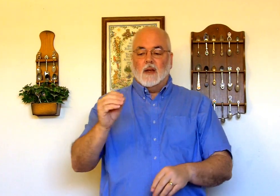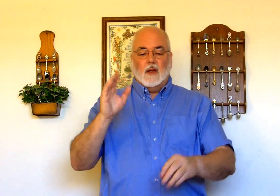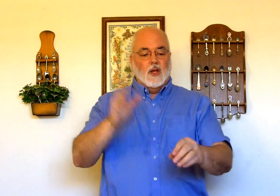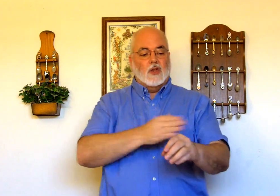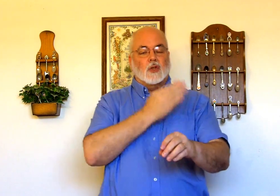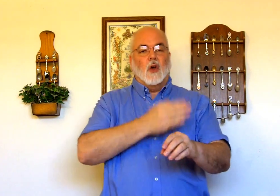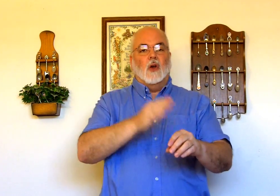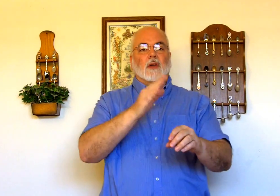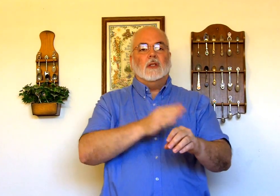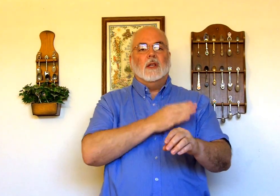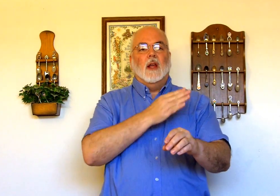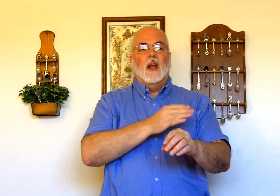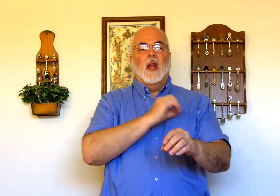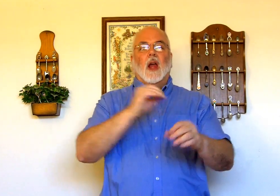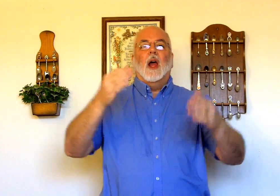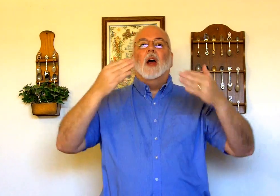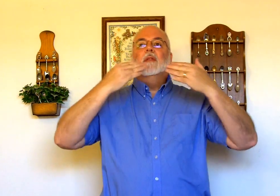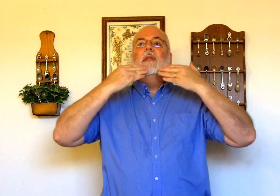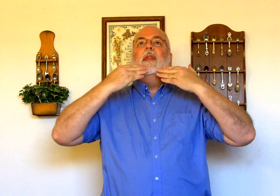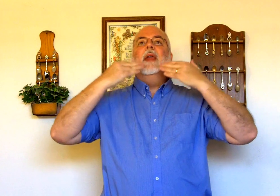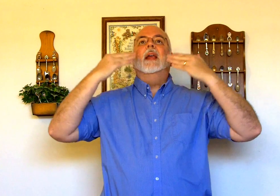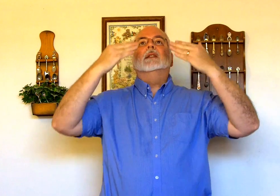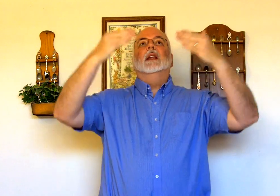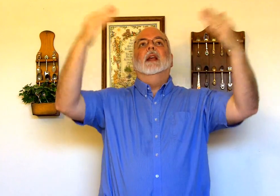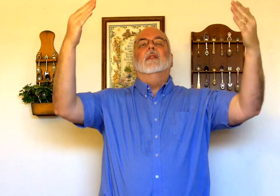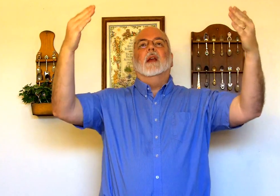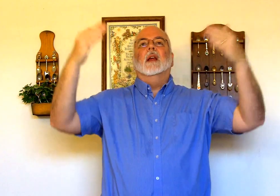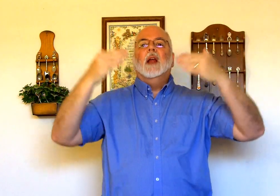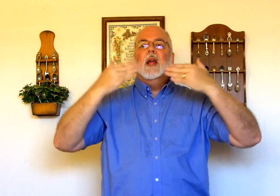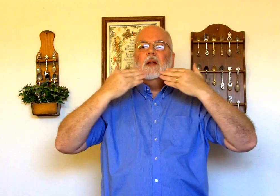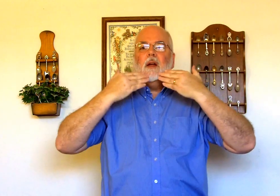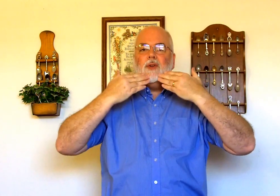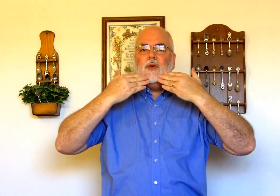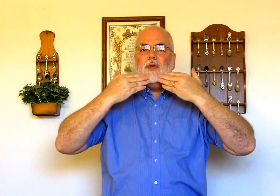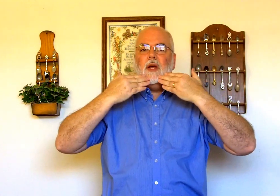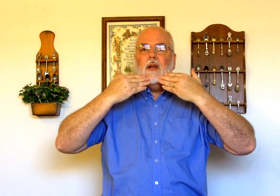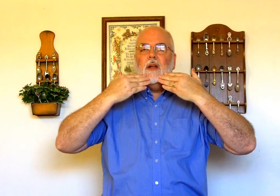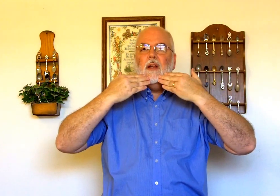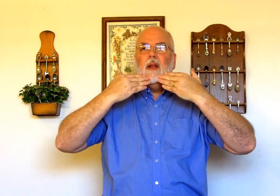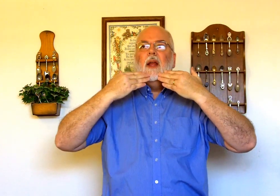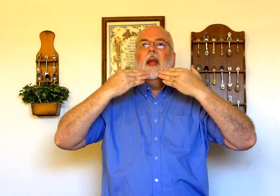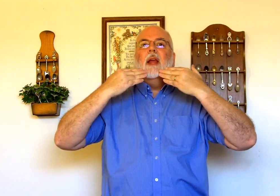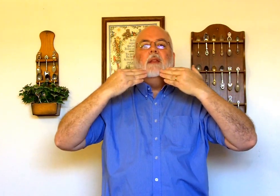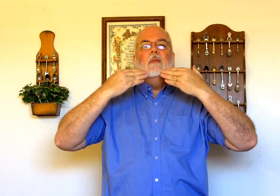and songs of thanksgiving touch your chin and then